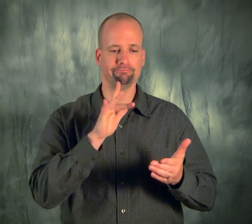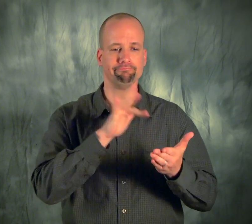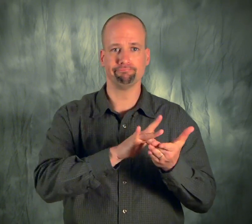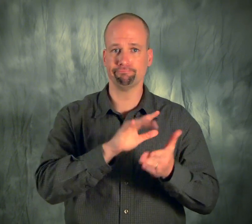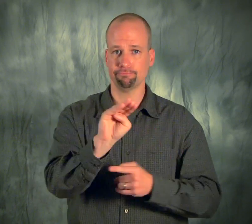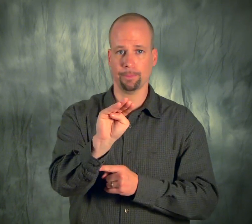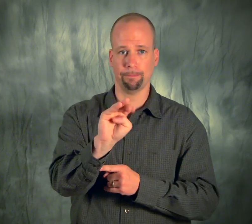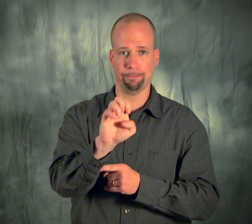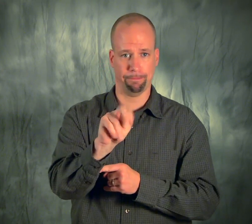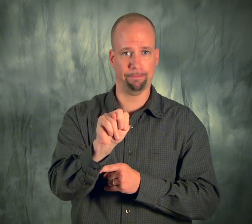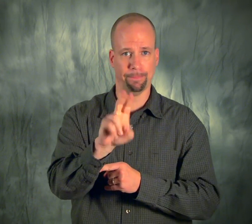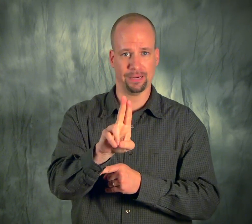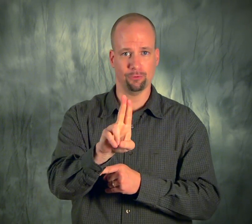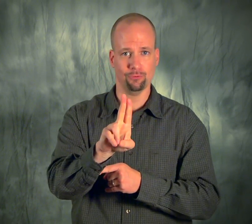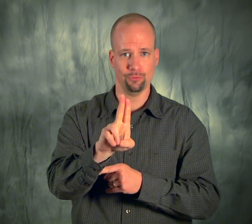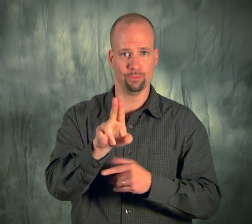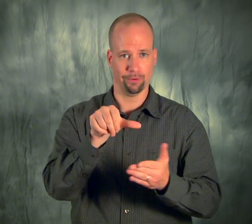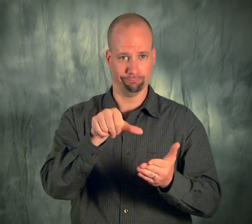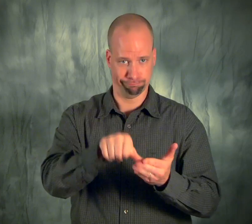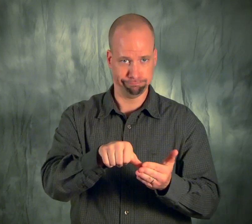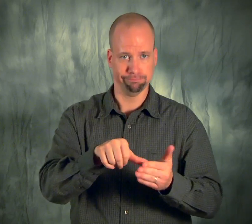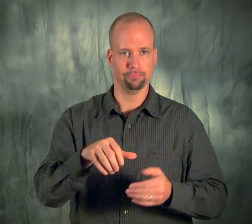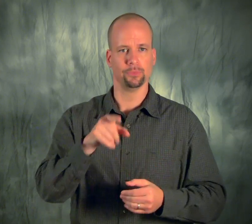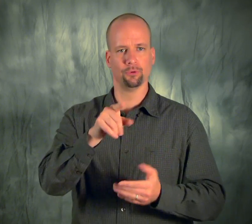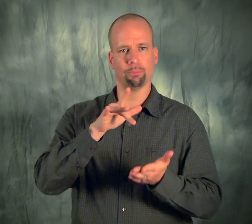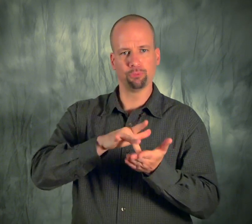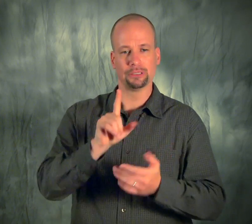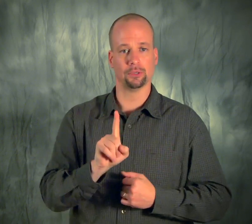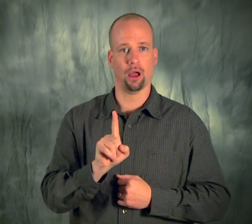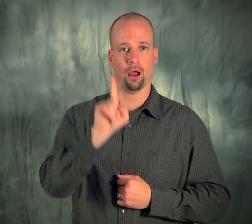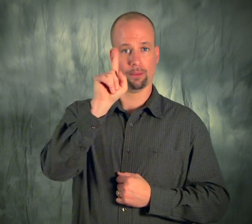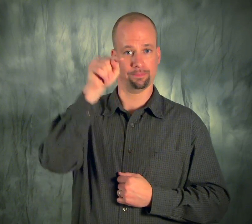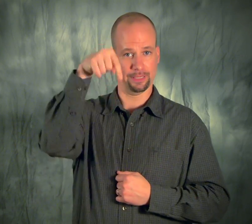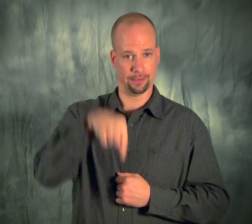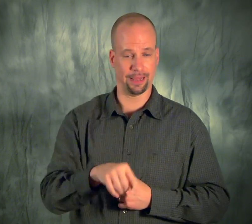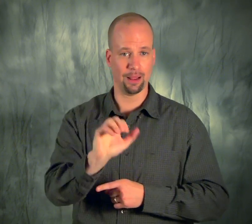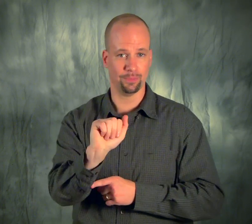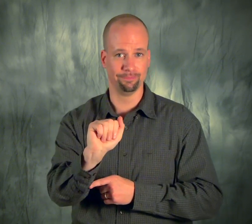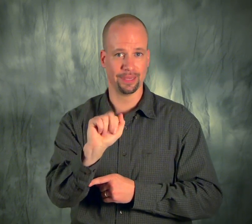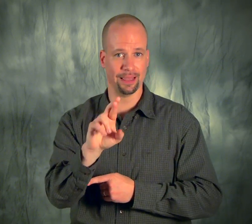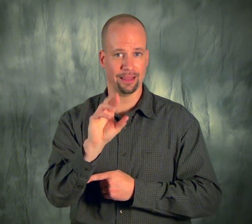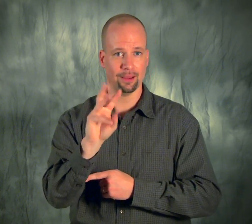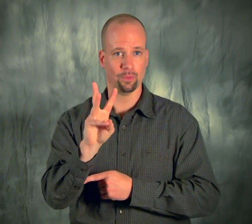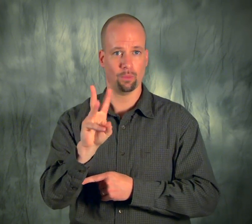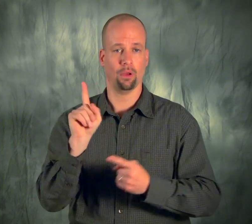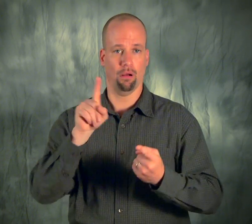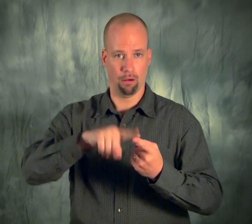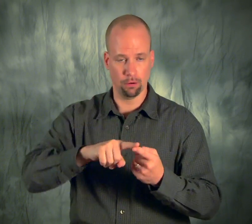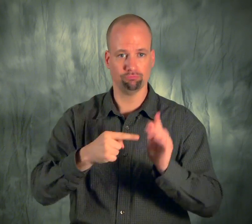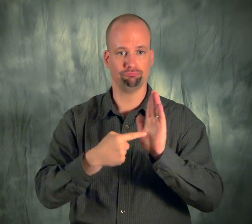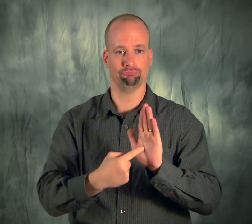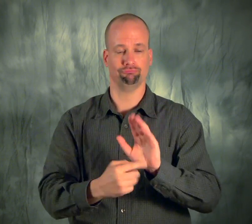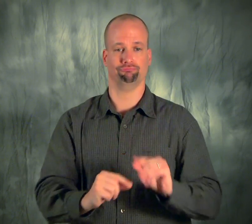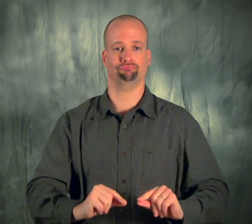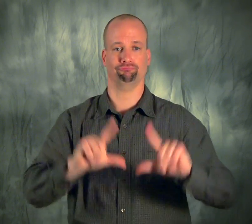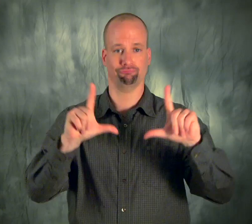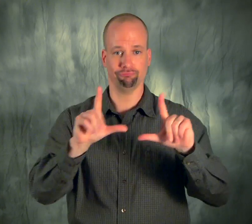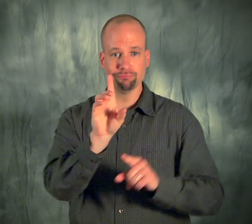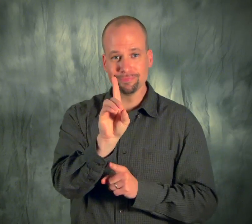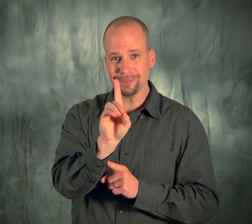First, press the menu button and then press the up or down arrow until the display says Set Channel.